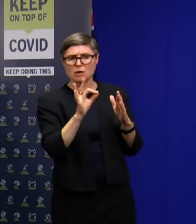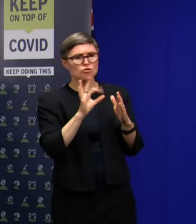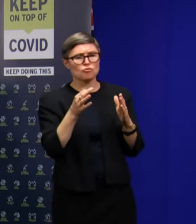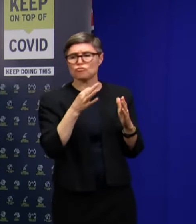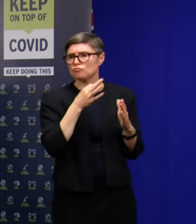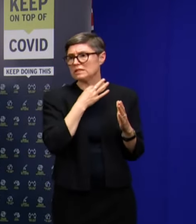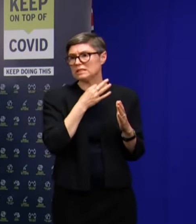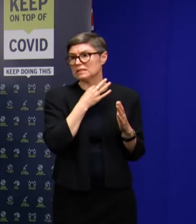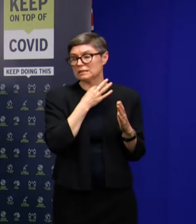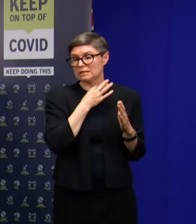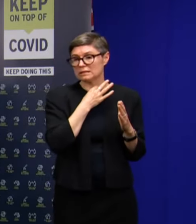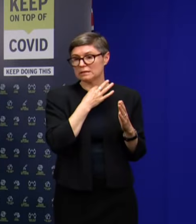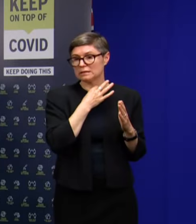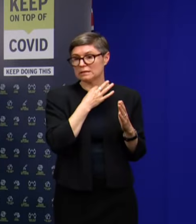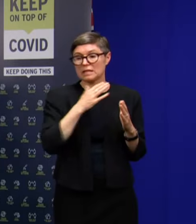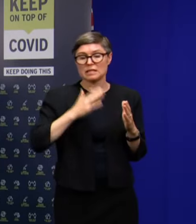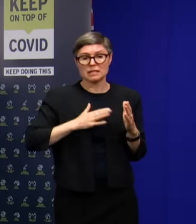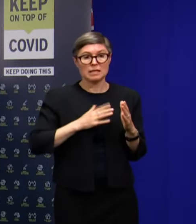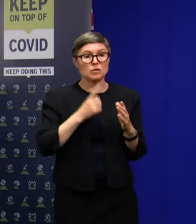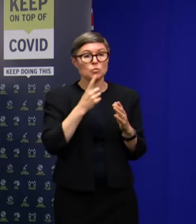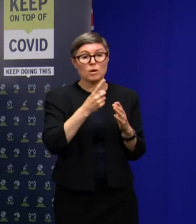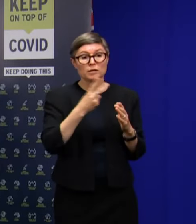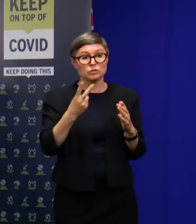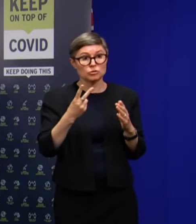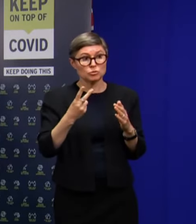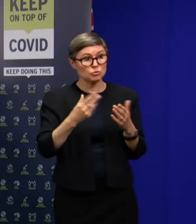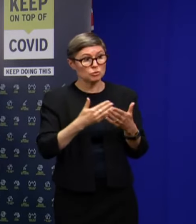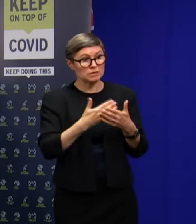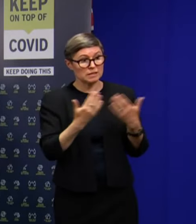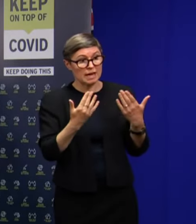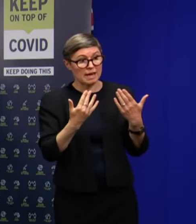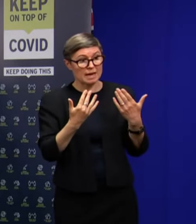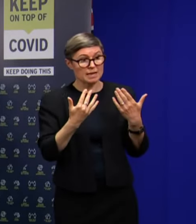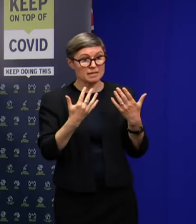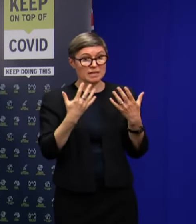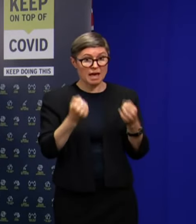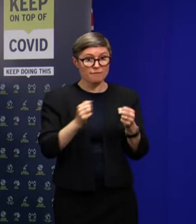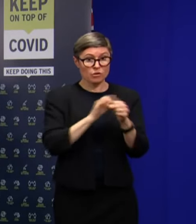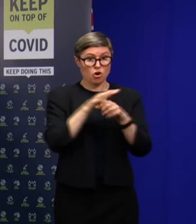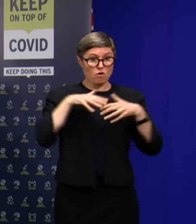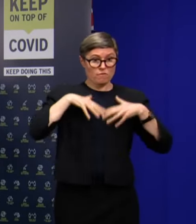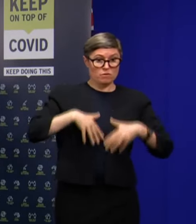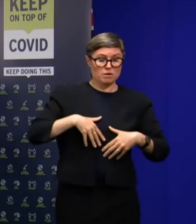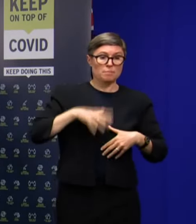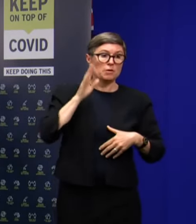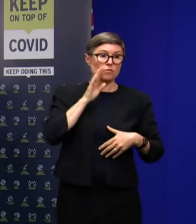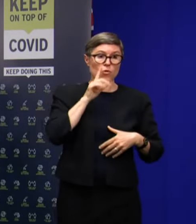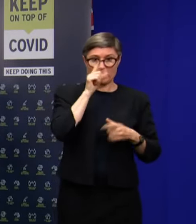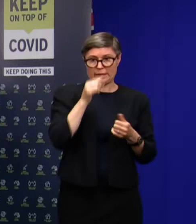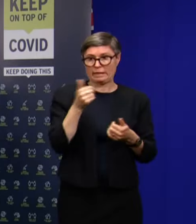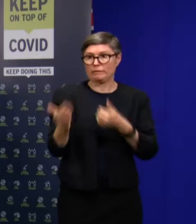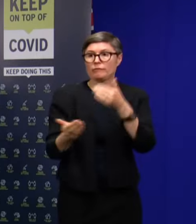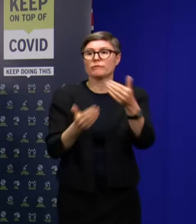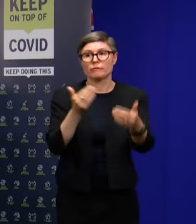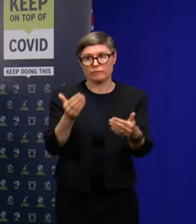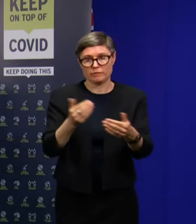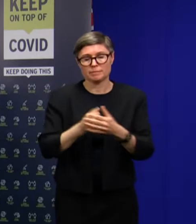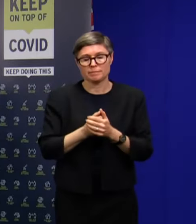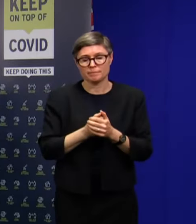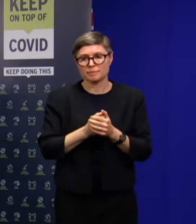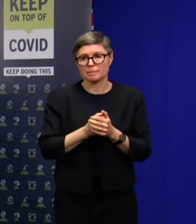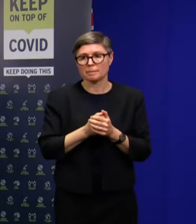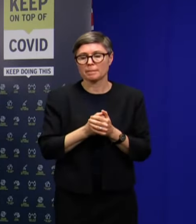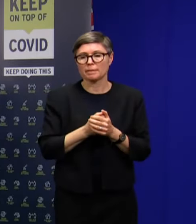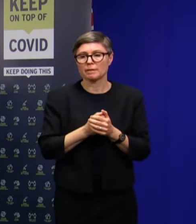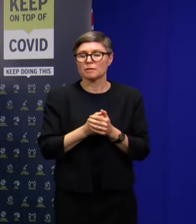to become infectious if they do become infectious. That was the point about this, that the Premier